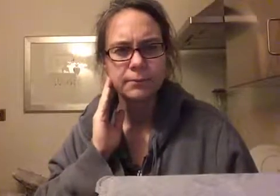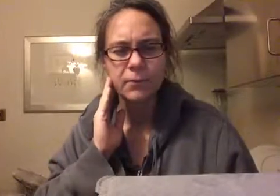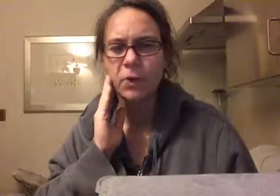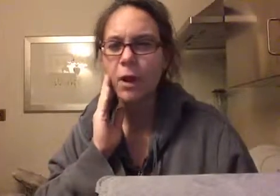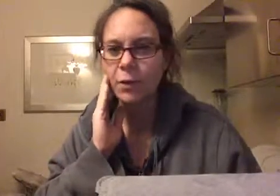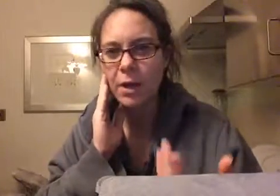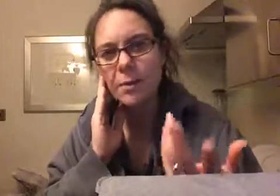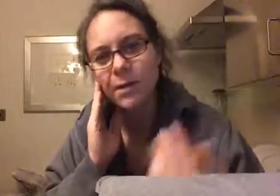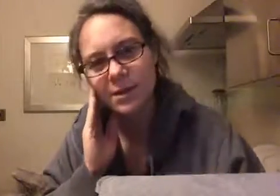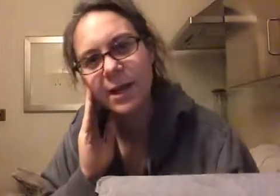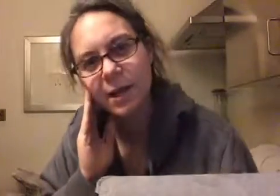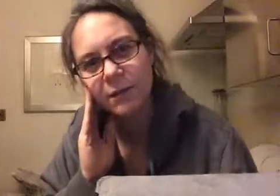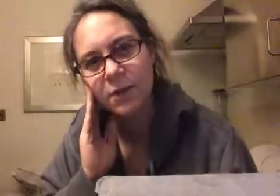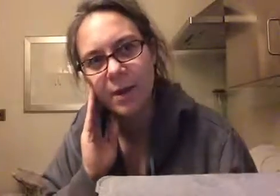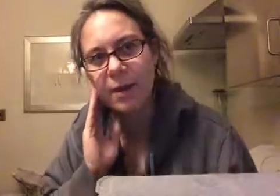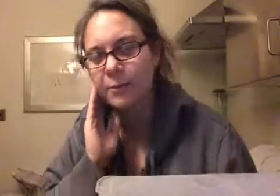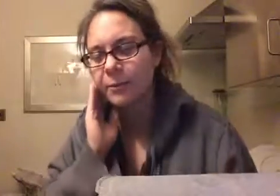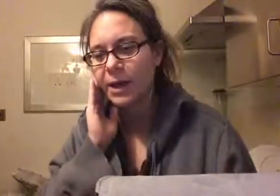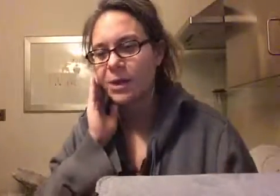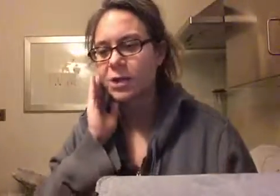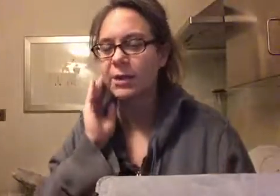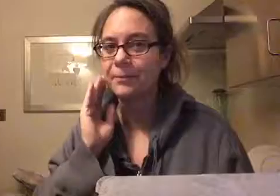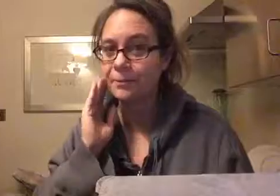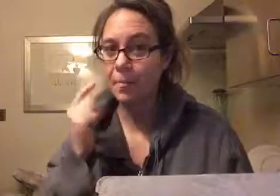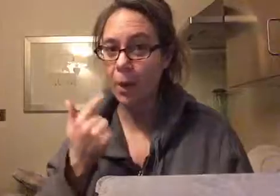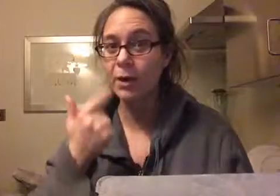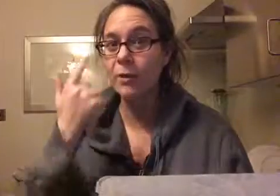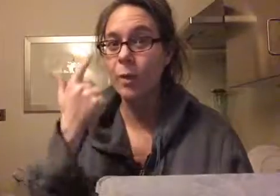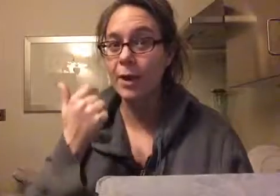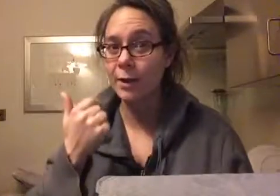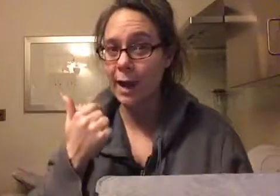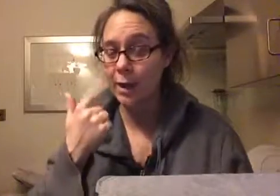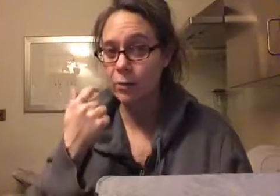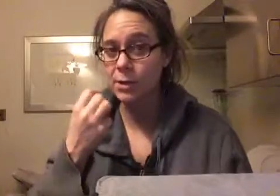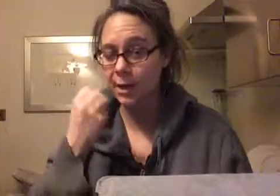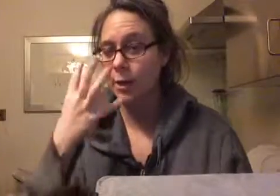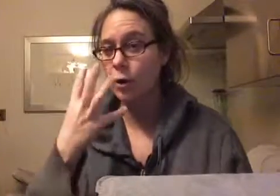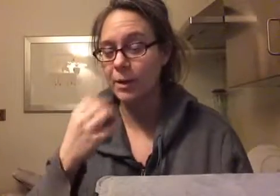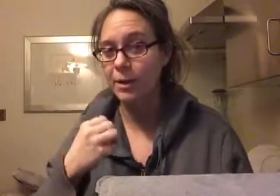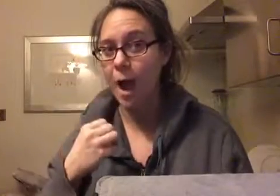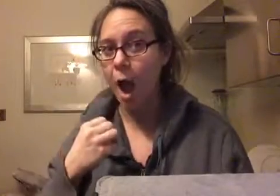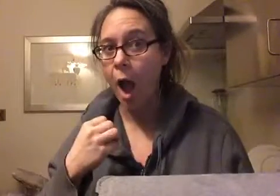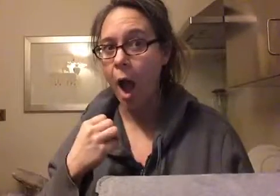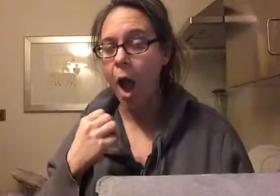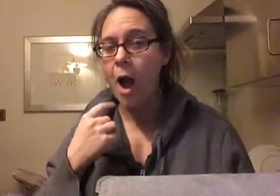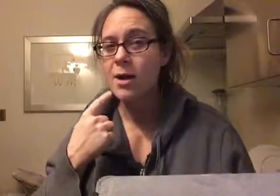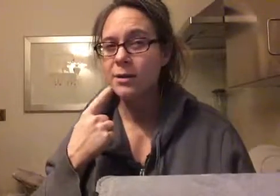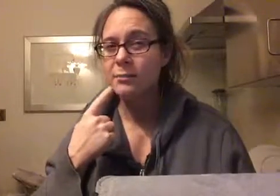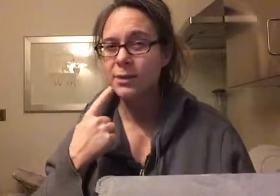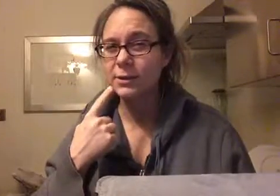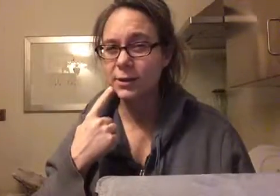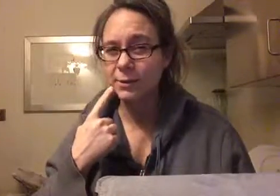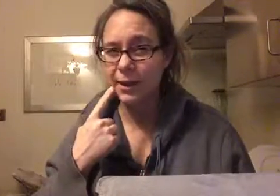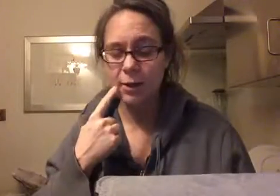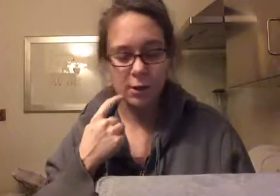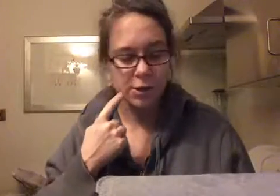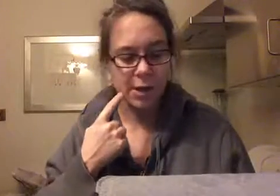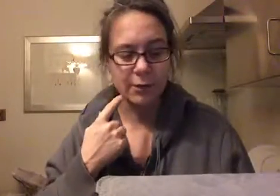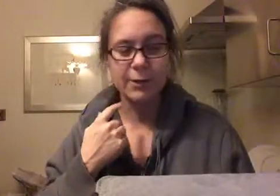Oh, I thought, I was gonna say it, feels better. But actually, only on the way out, like, open. But not when I crunch down.